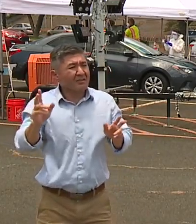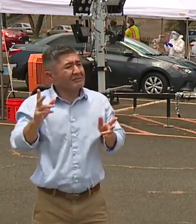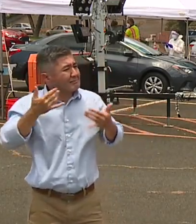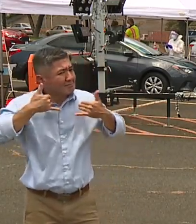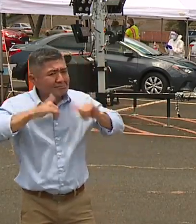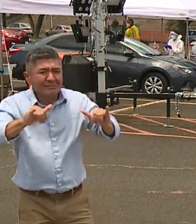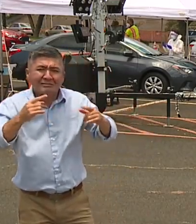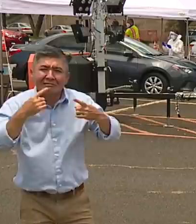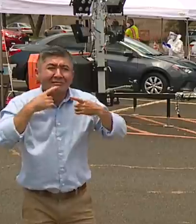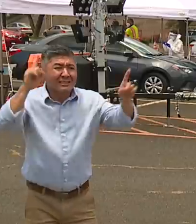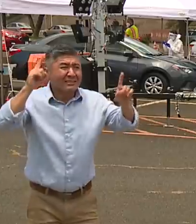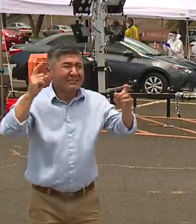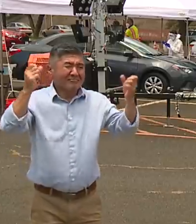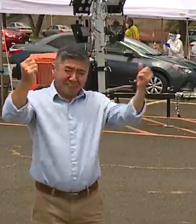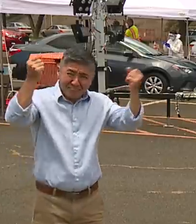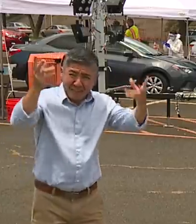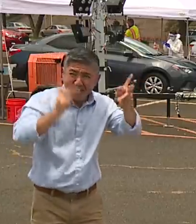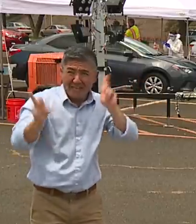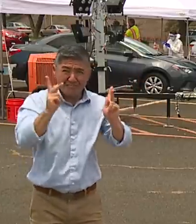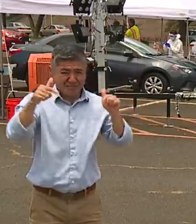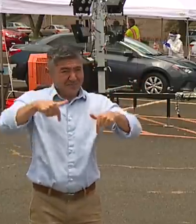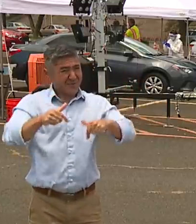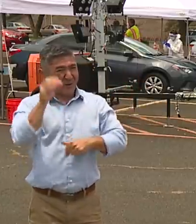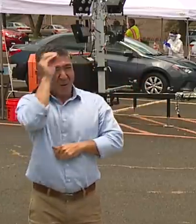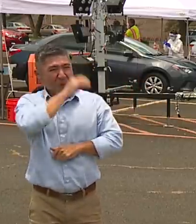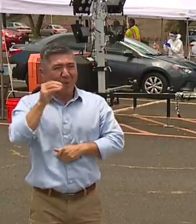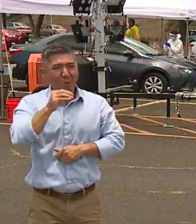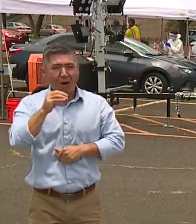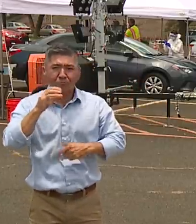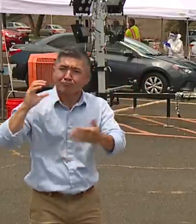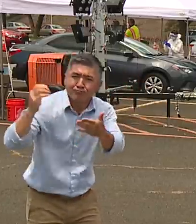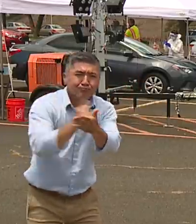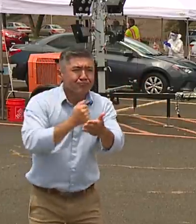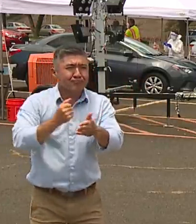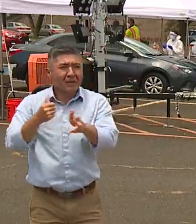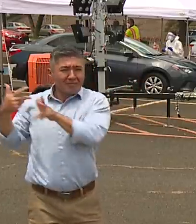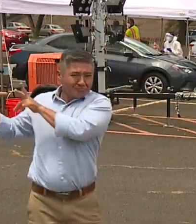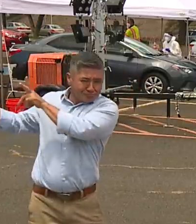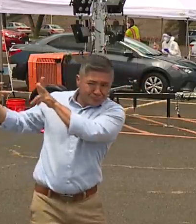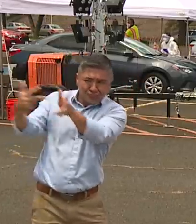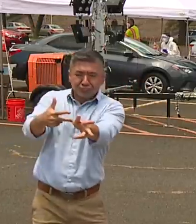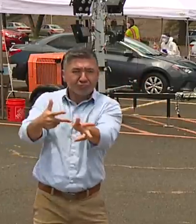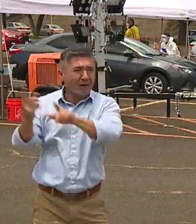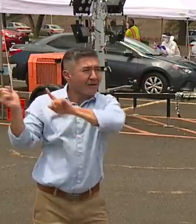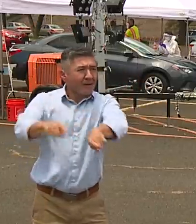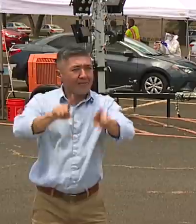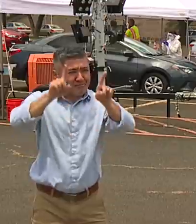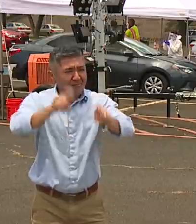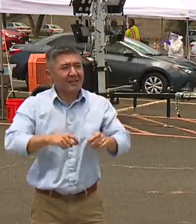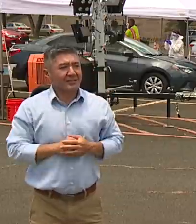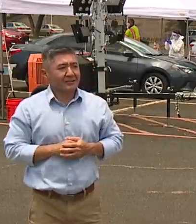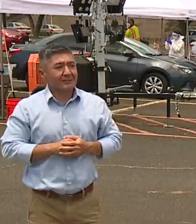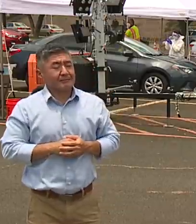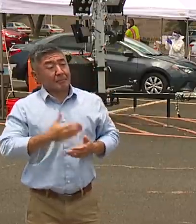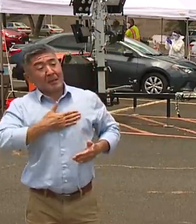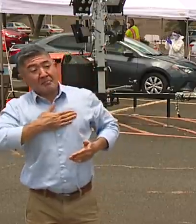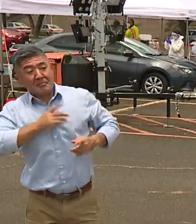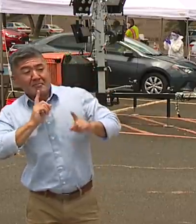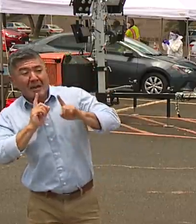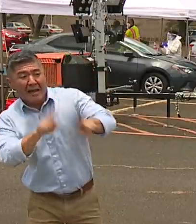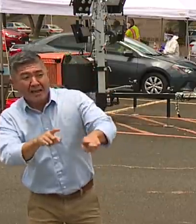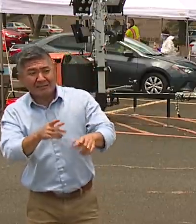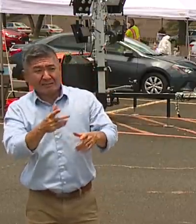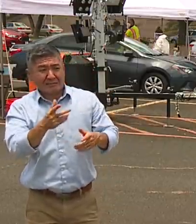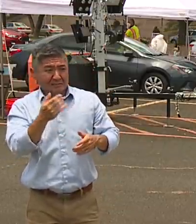that so many people across the island have embraced the idea of testing and wanted to come in and get testing. So what I would say to the people